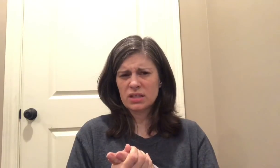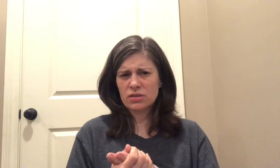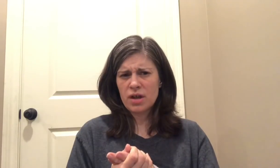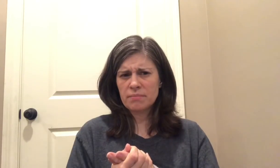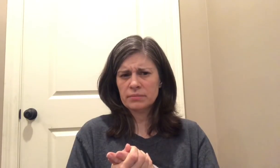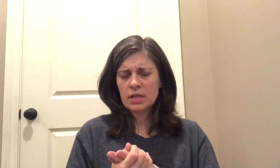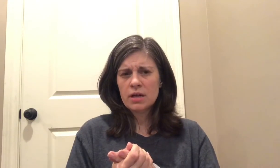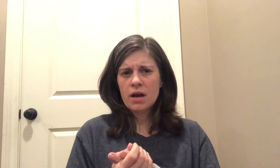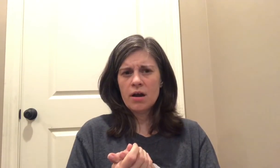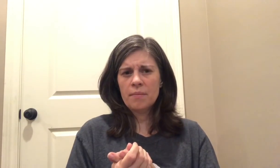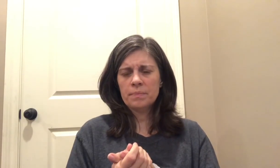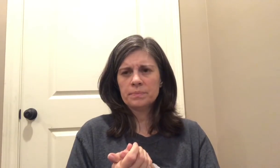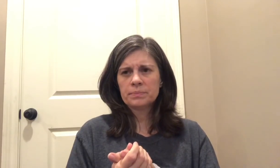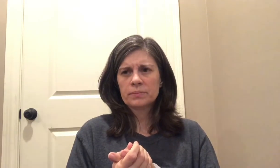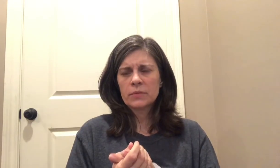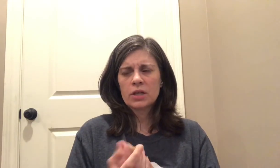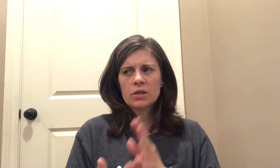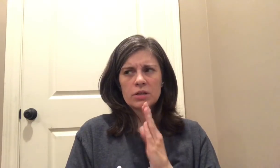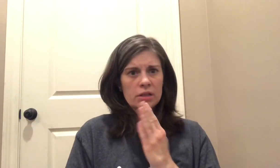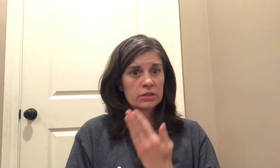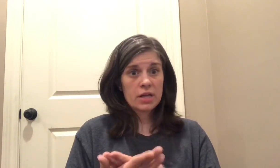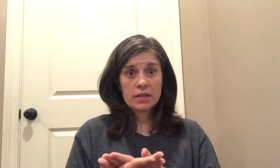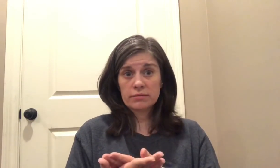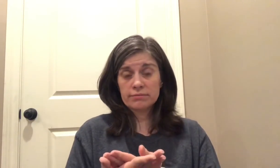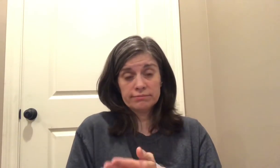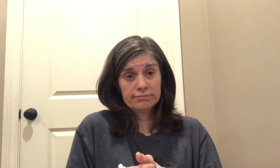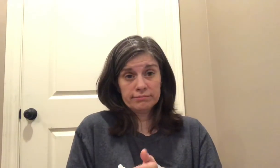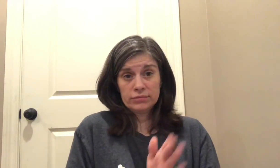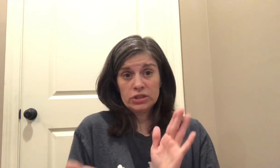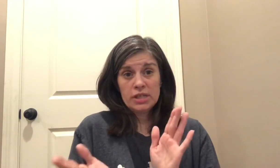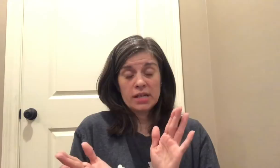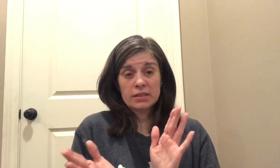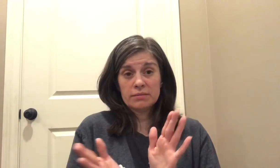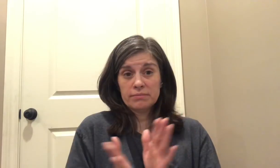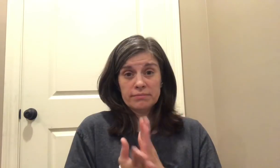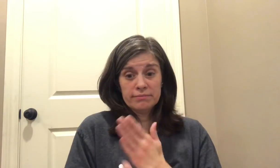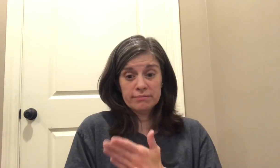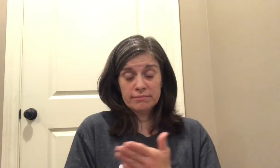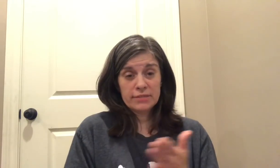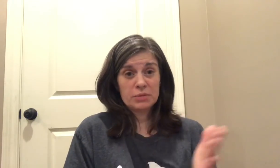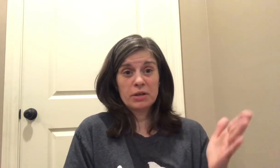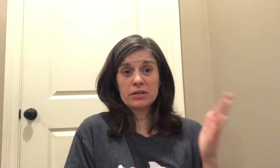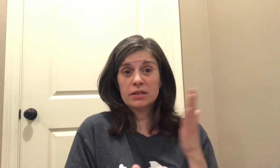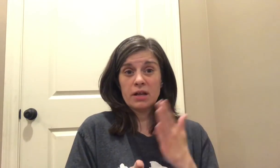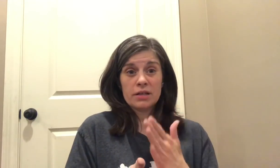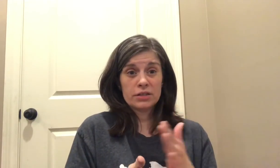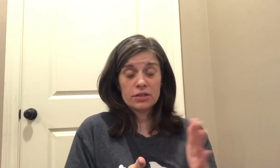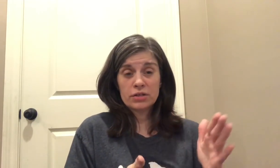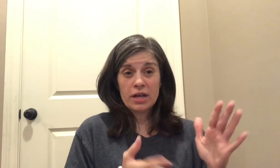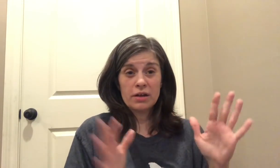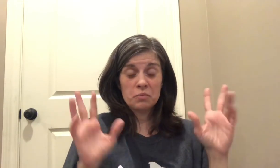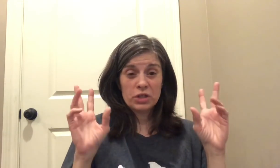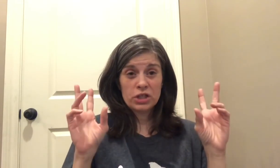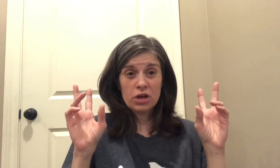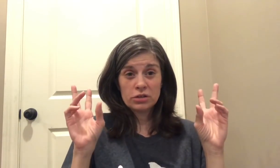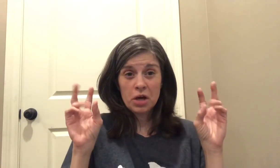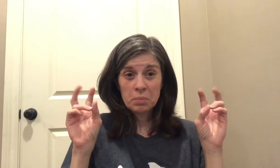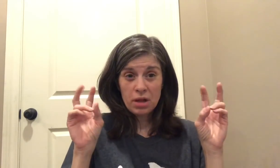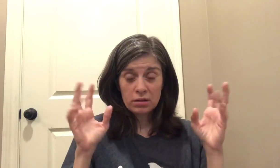that's her name um it looks like she has experience and knowledge and knows how to what she calls unblock